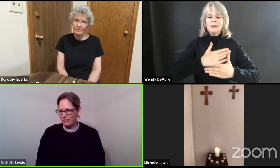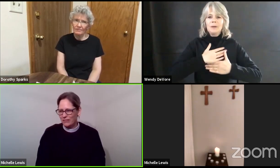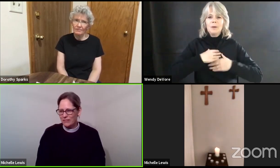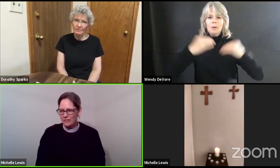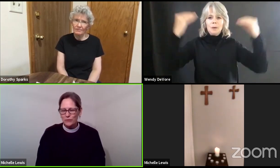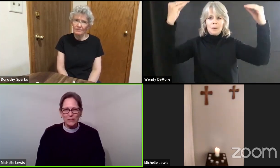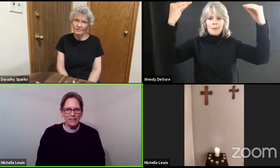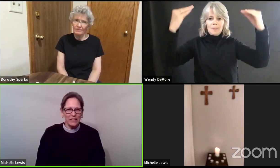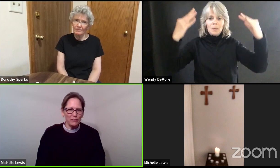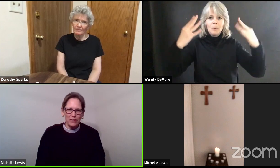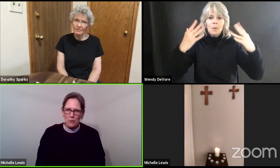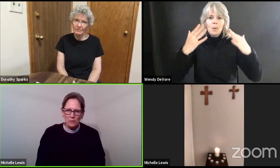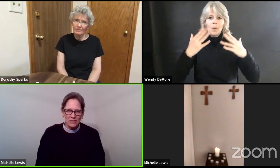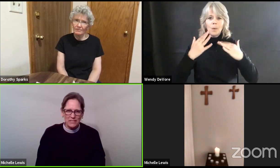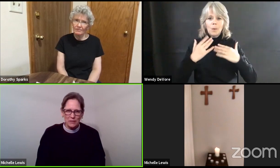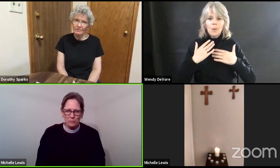I'm going to give a couple examples